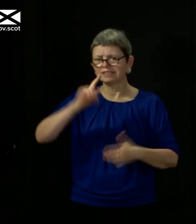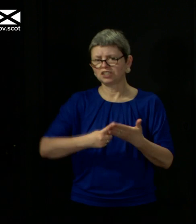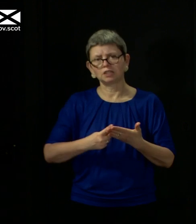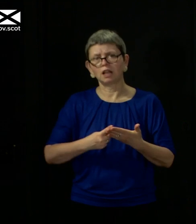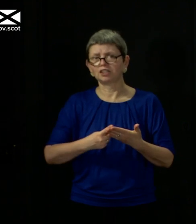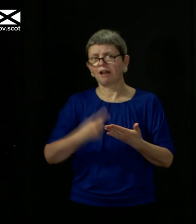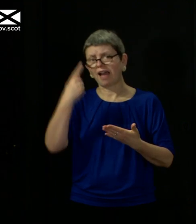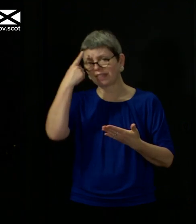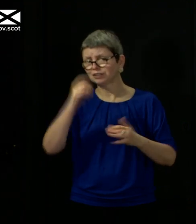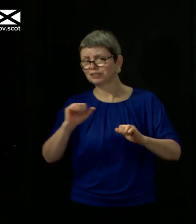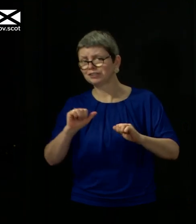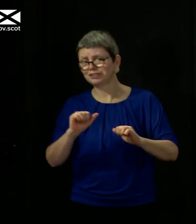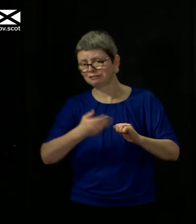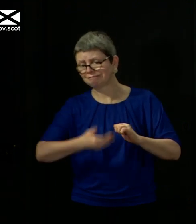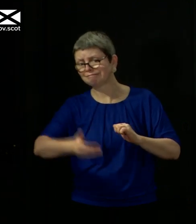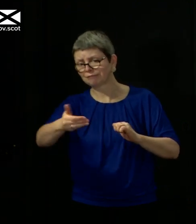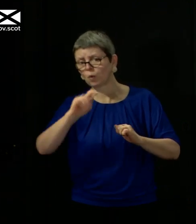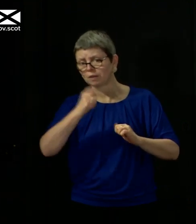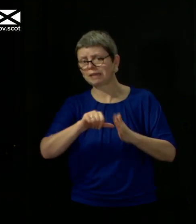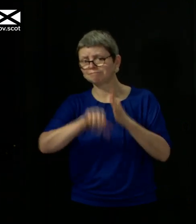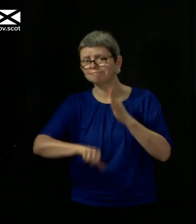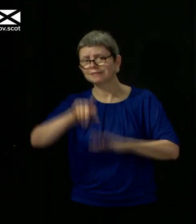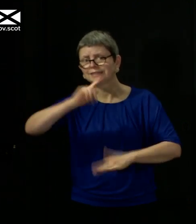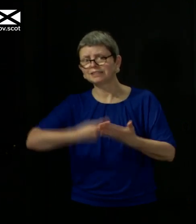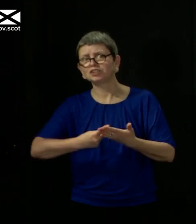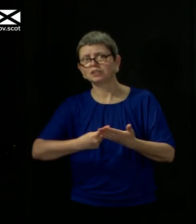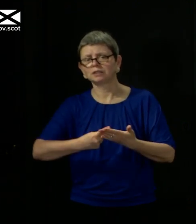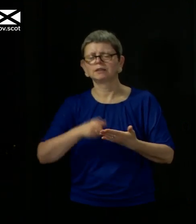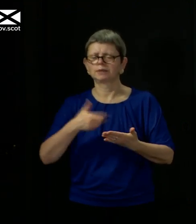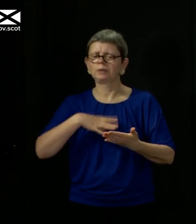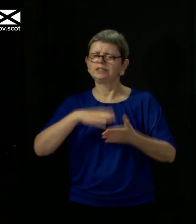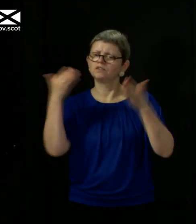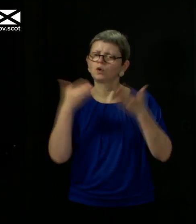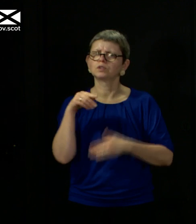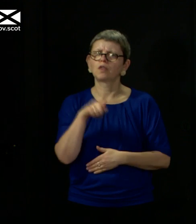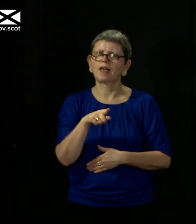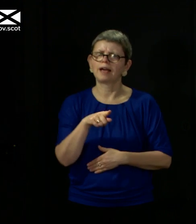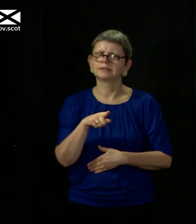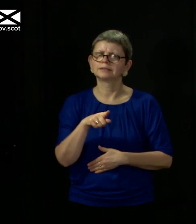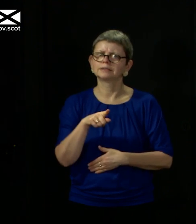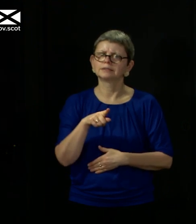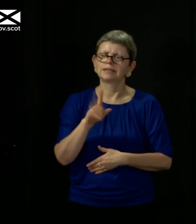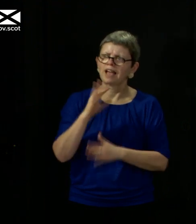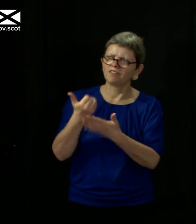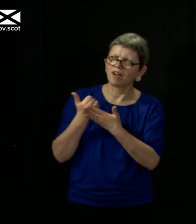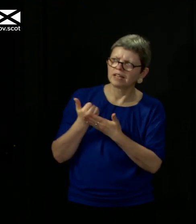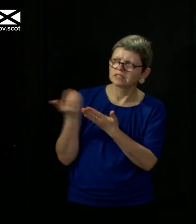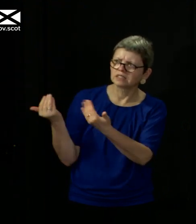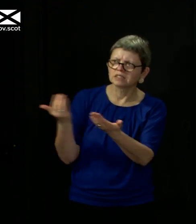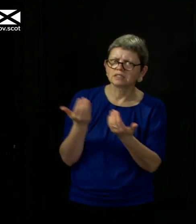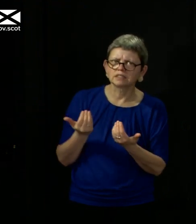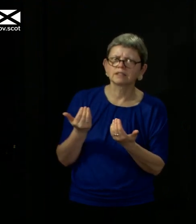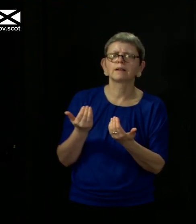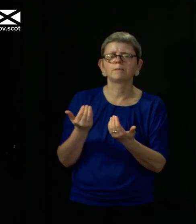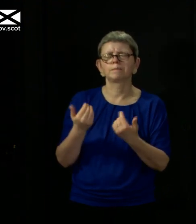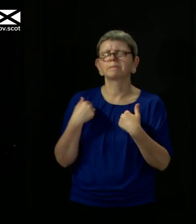ahead of us. And it's really important that all of us remain focused on that, taking the best advice possible. But of course, as decision makers, using that